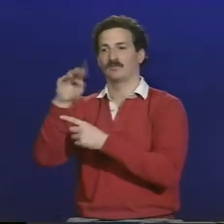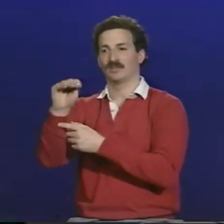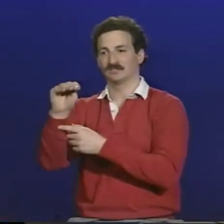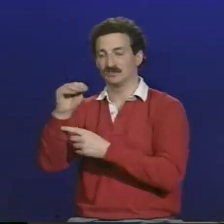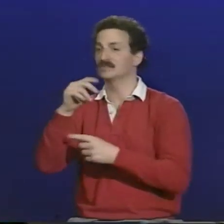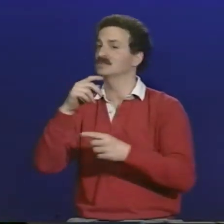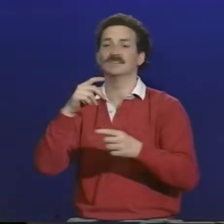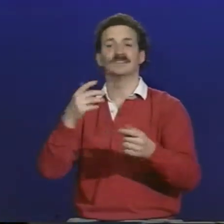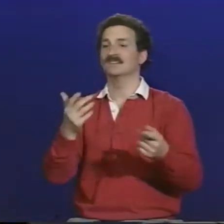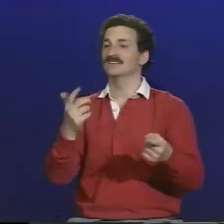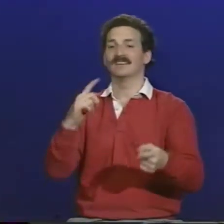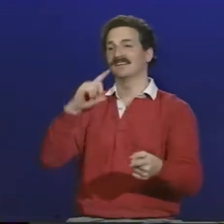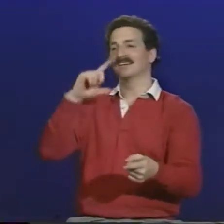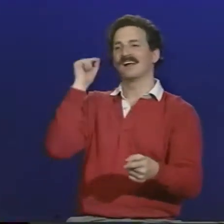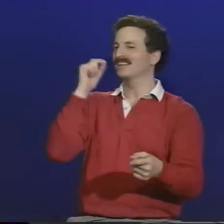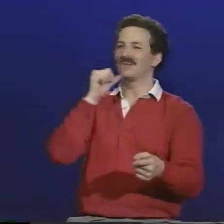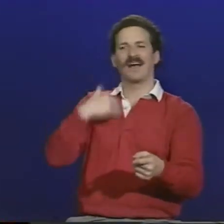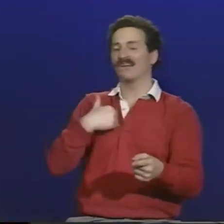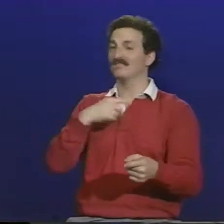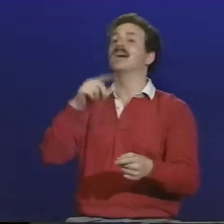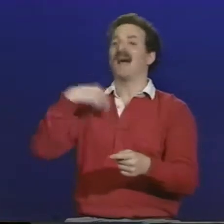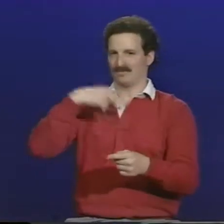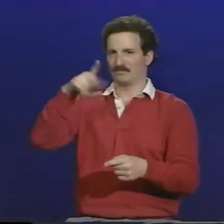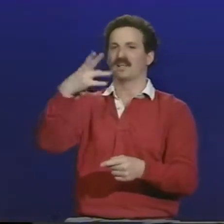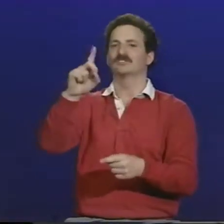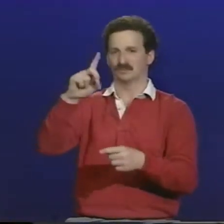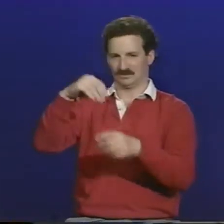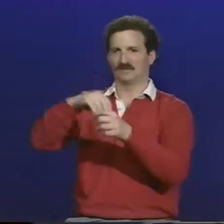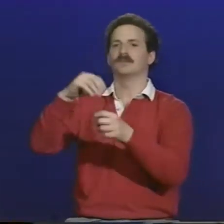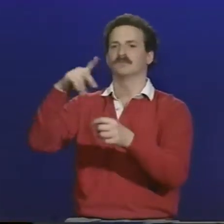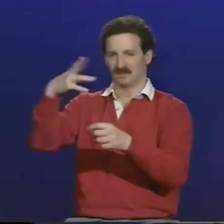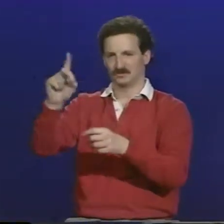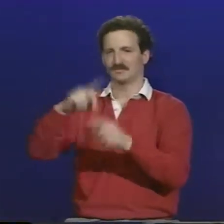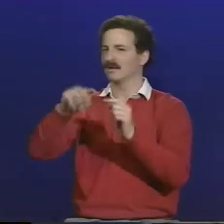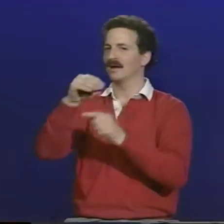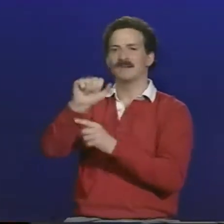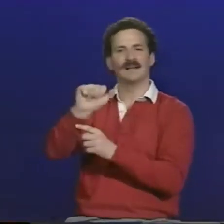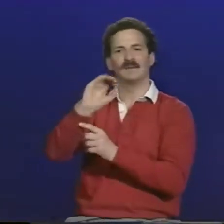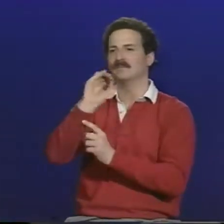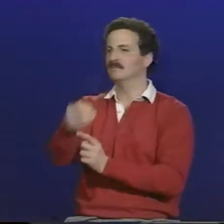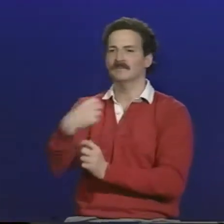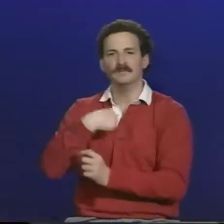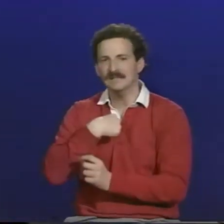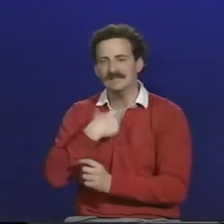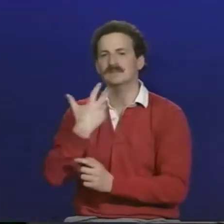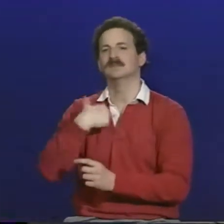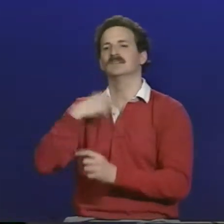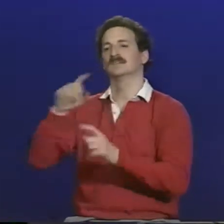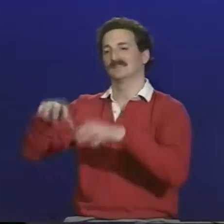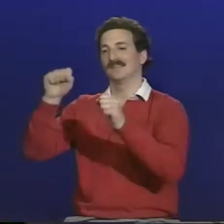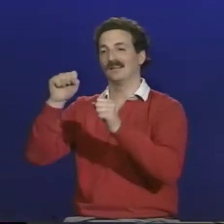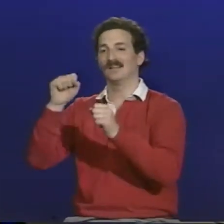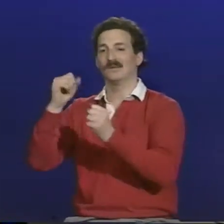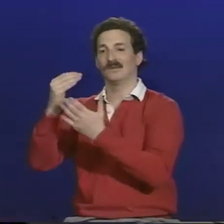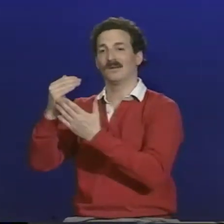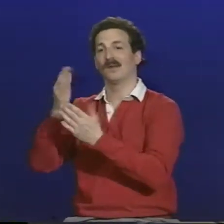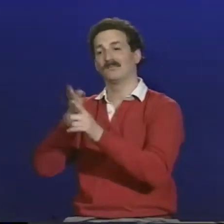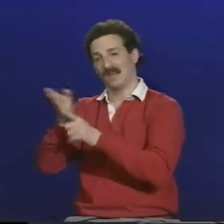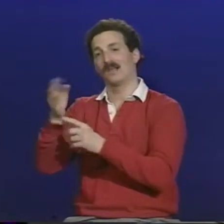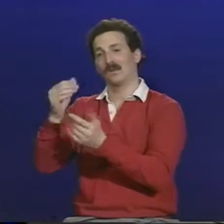wanted in educational administration. Well, let me qualify that. They had it on a doctoral level, but not on a master's level, which is where I